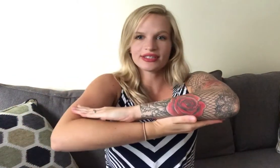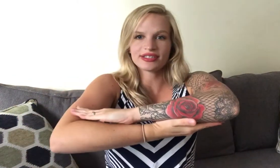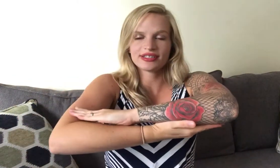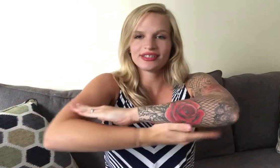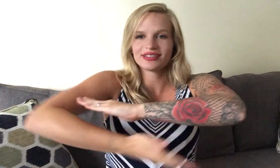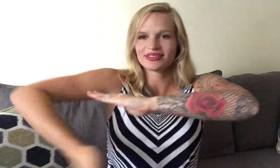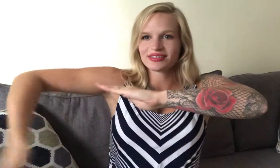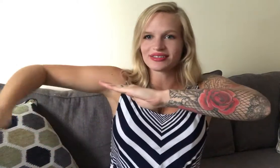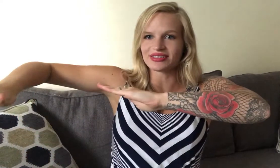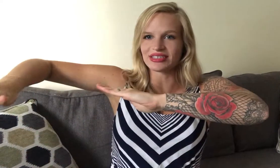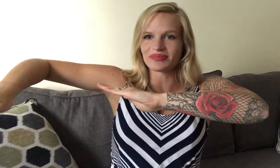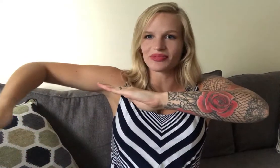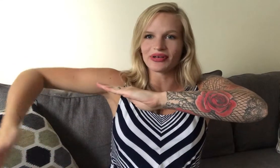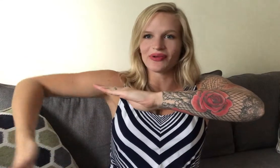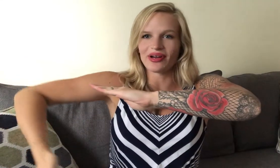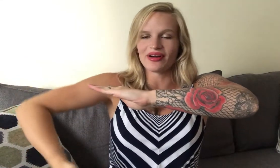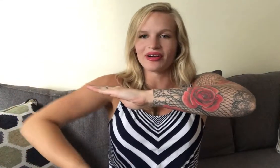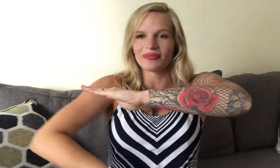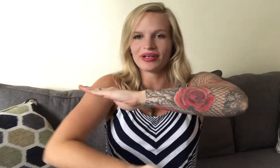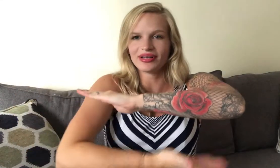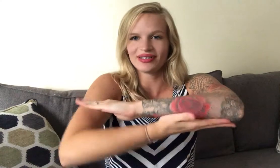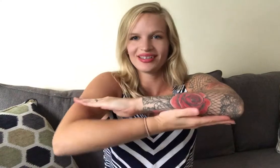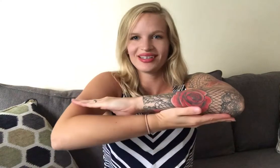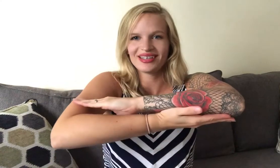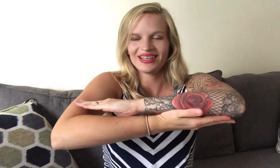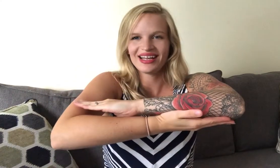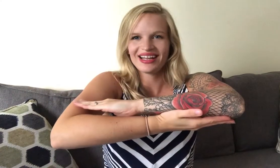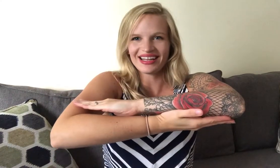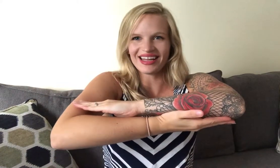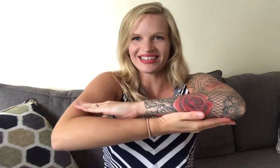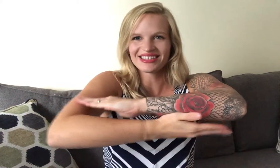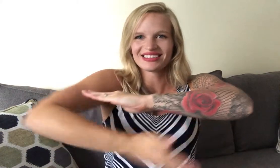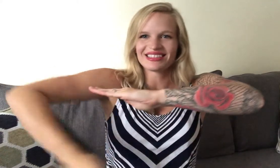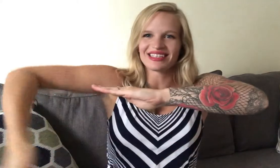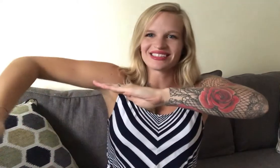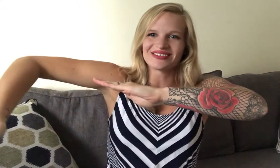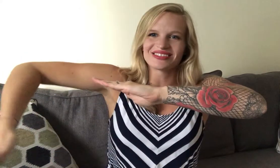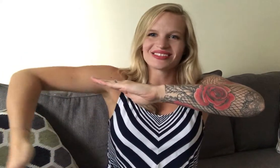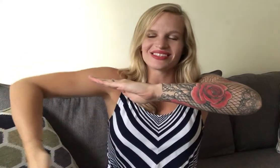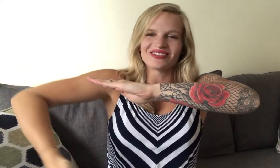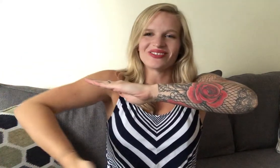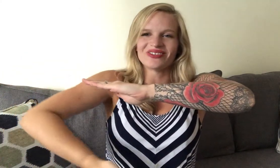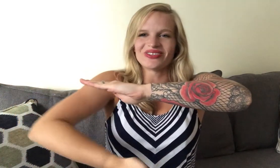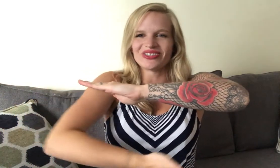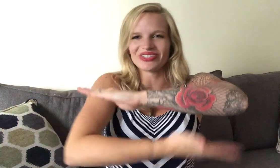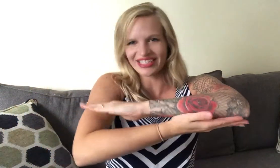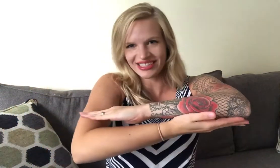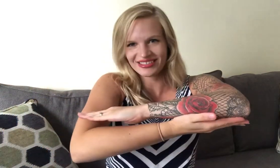so just bring one arm like that that that shows the whole night